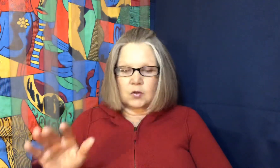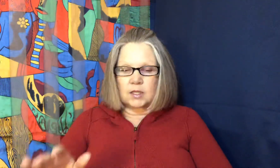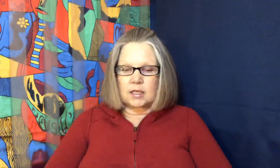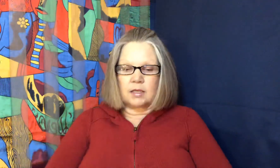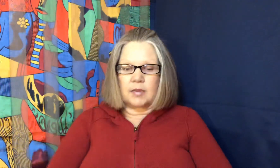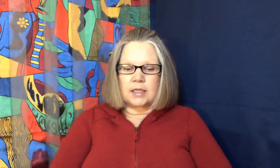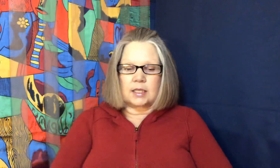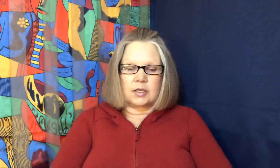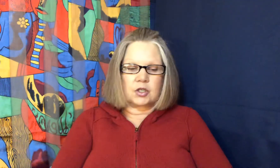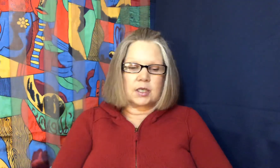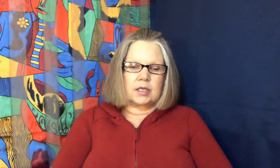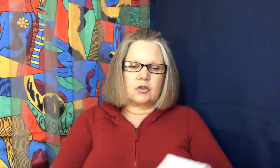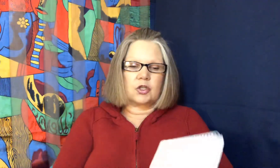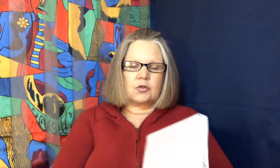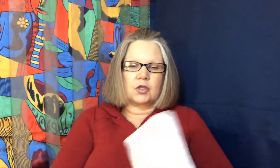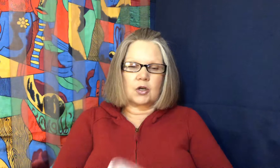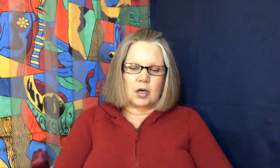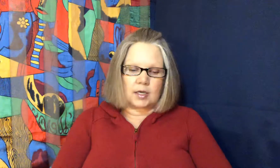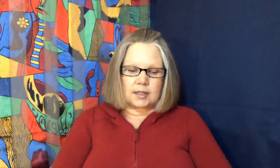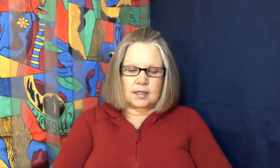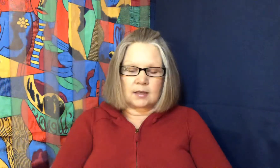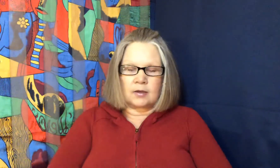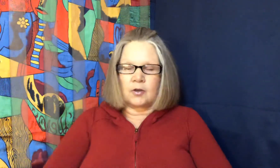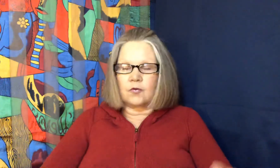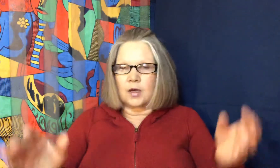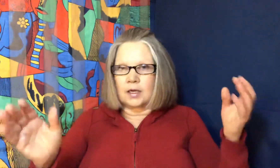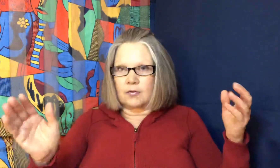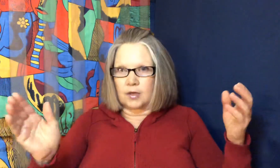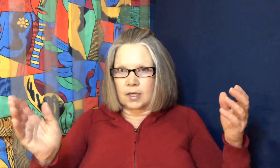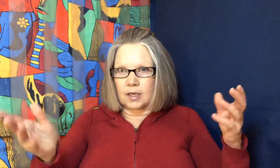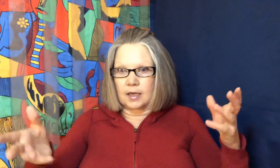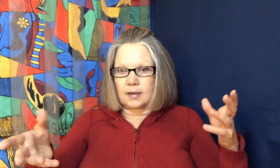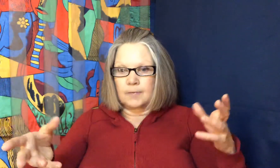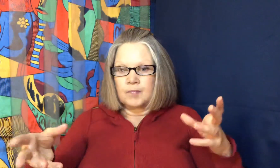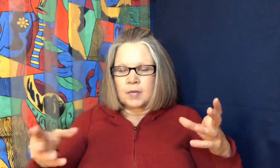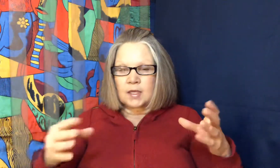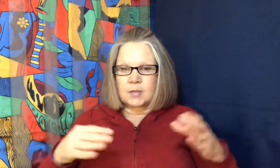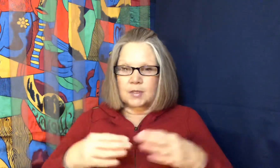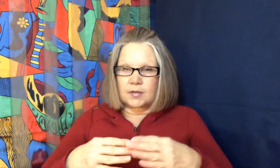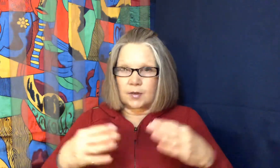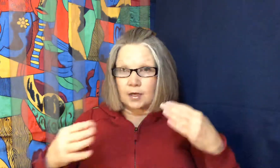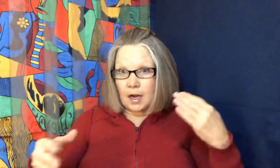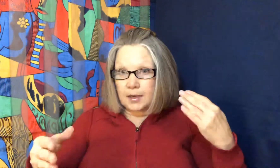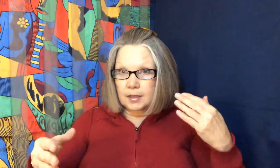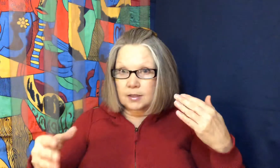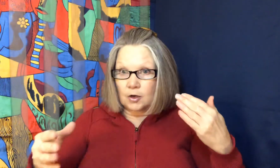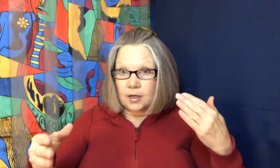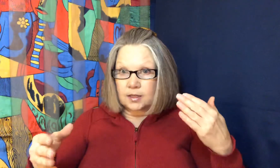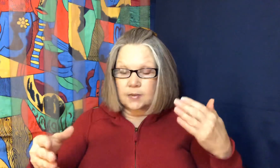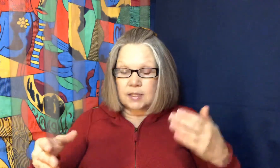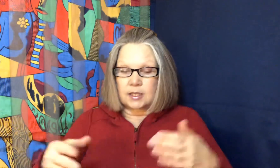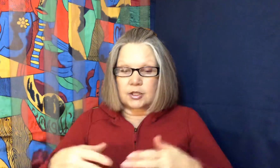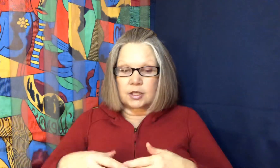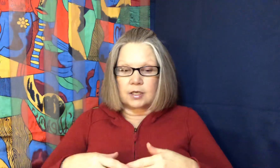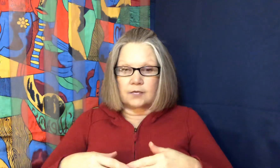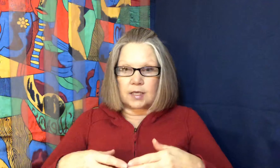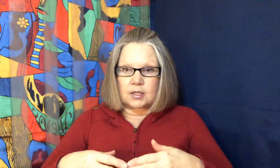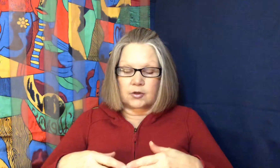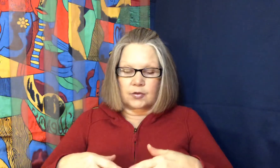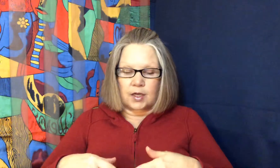sit in meditation and you choose your goddess and you could find even like a specific guided goddess meditation if that's your thing